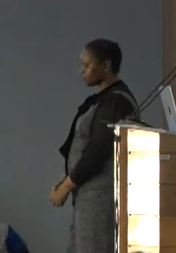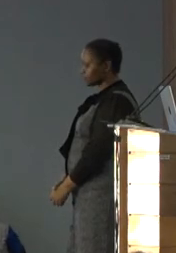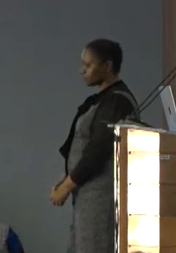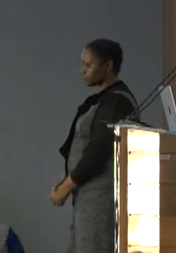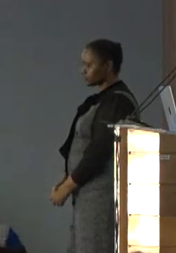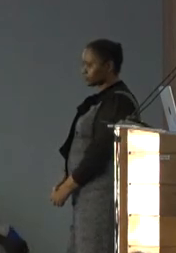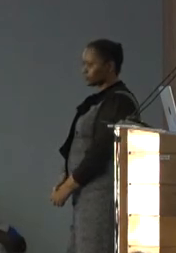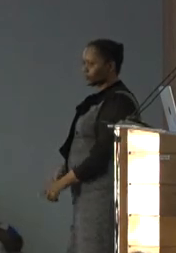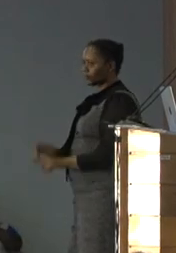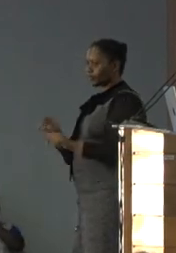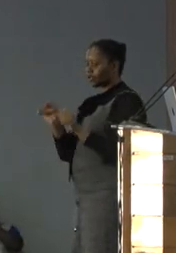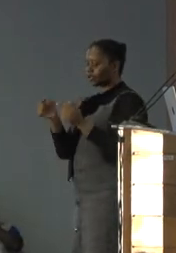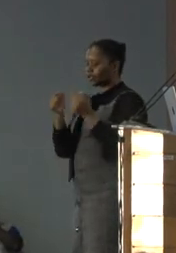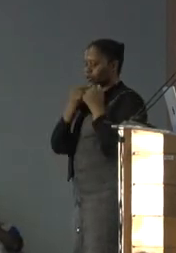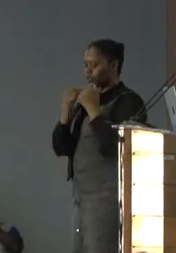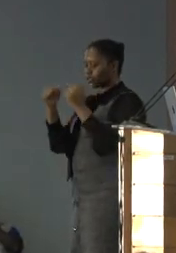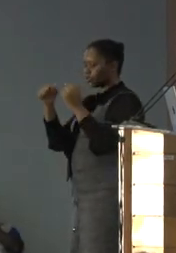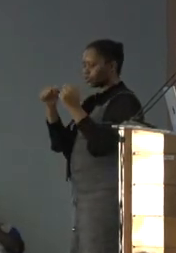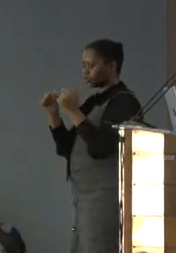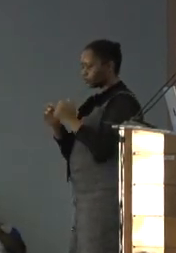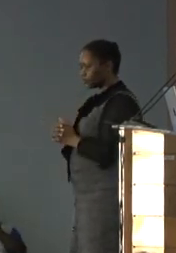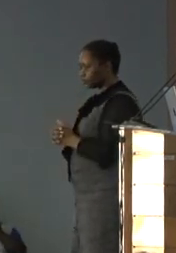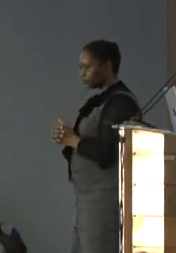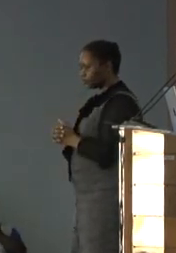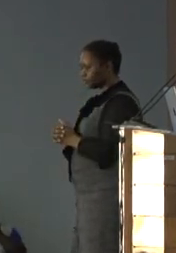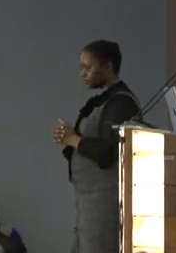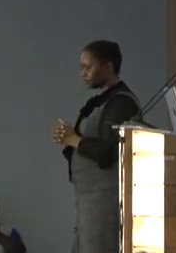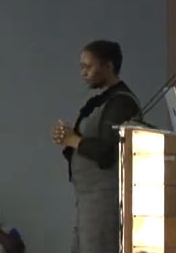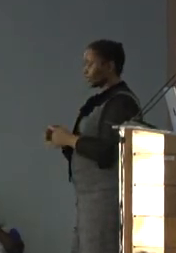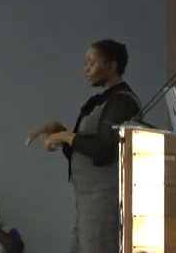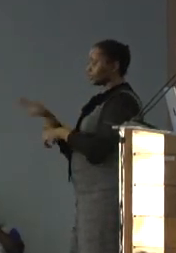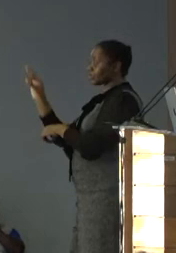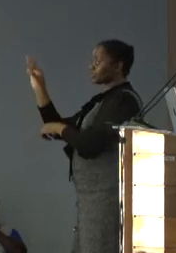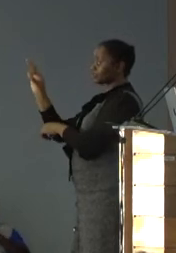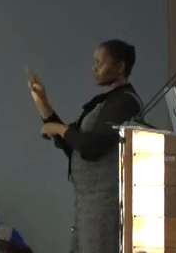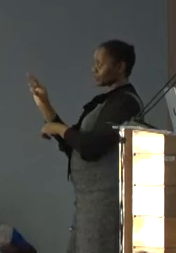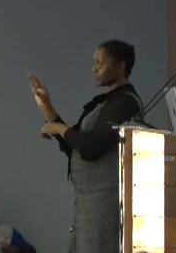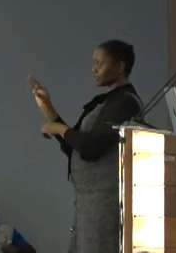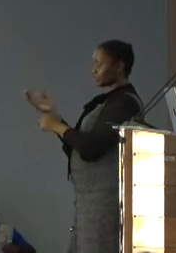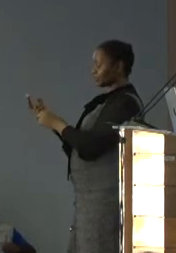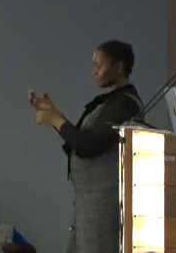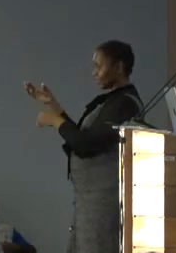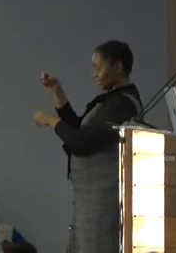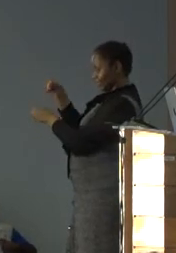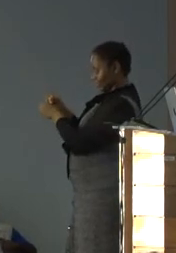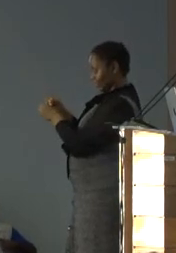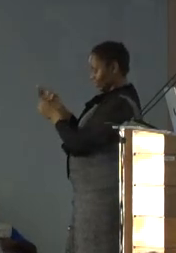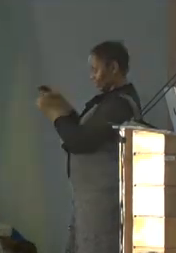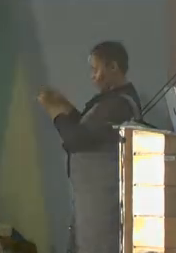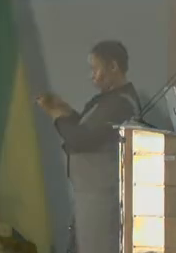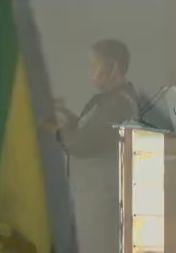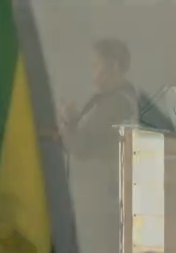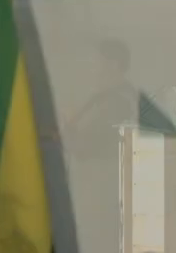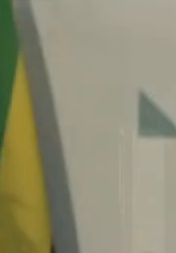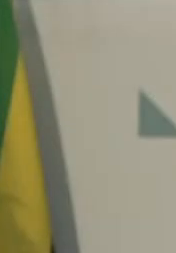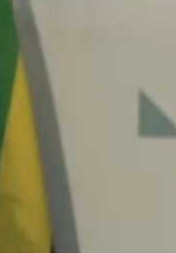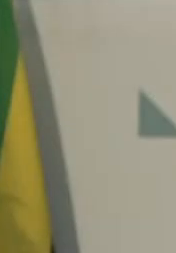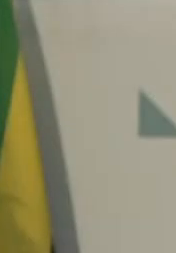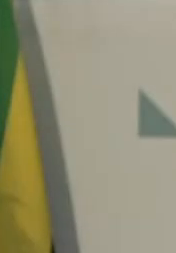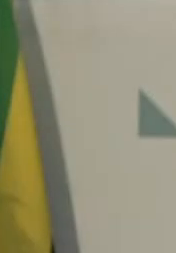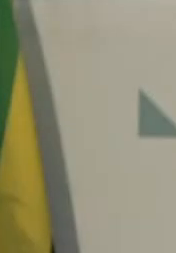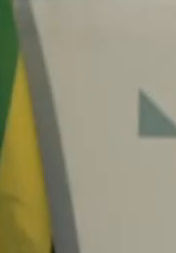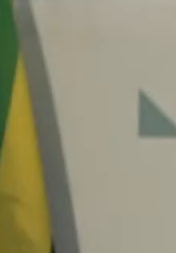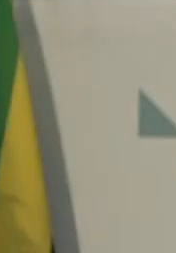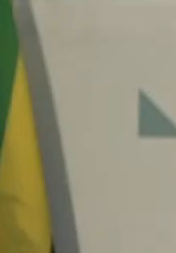And I'm not going to announce what the percentage salary increase is because of what is happening around.